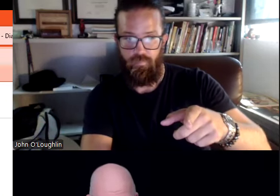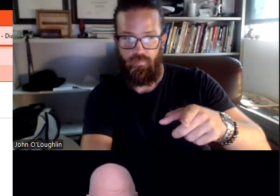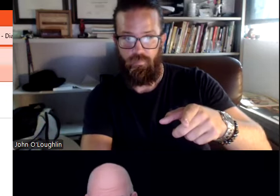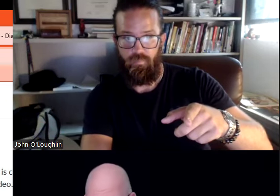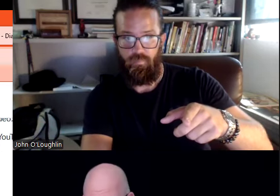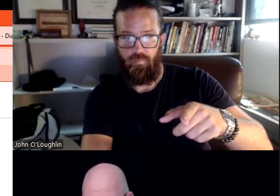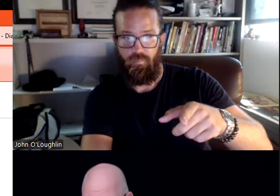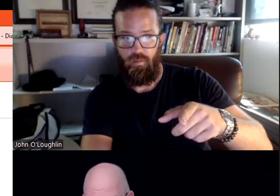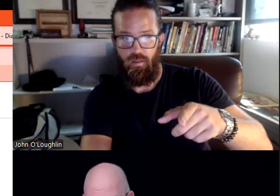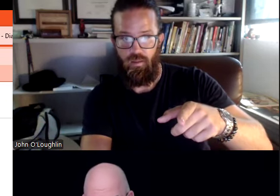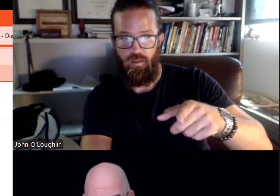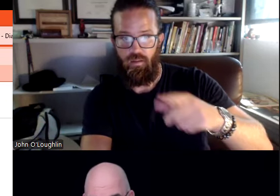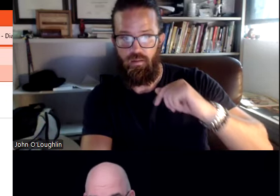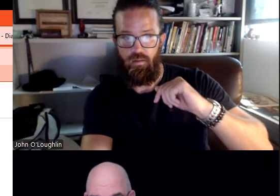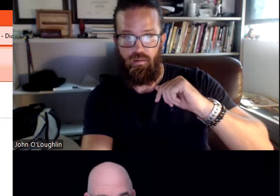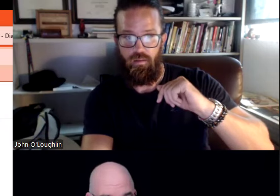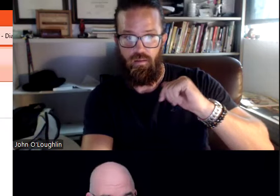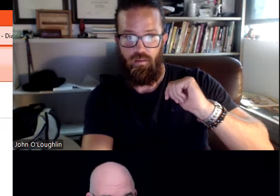for now, as you can see here.